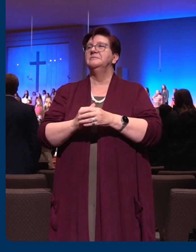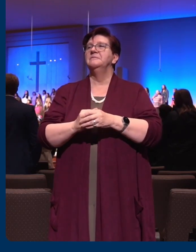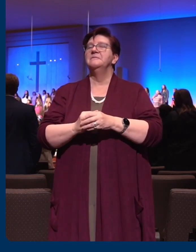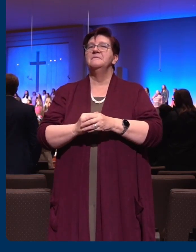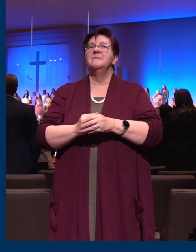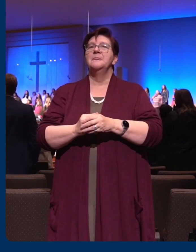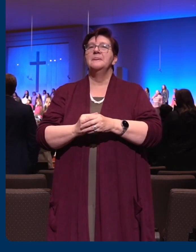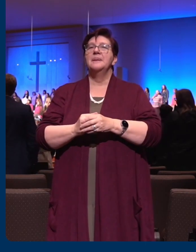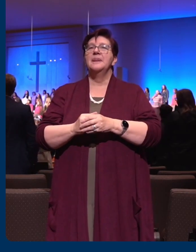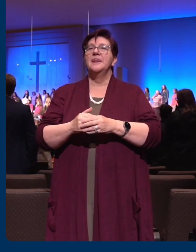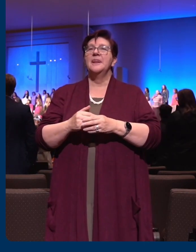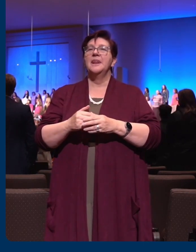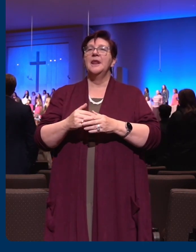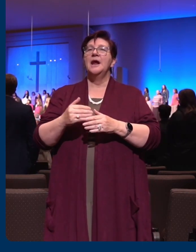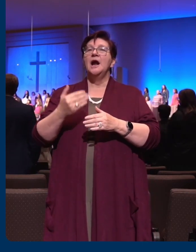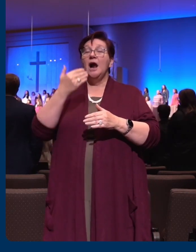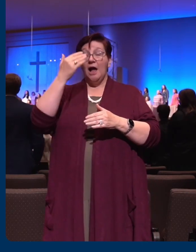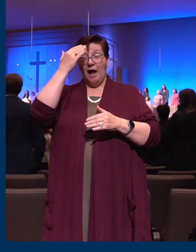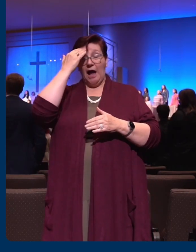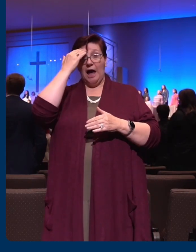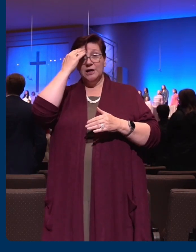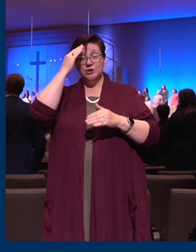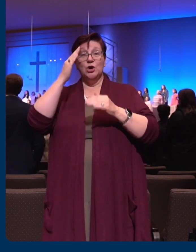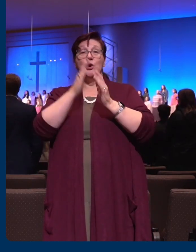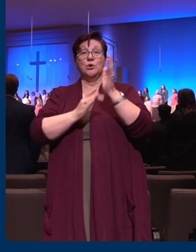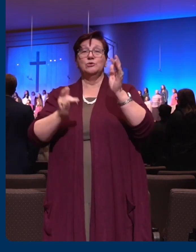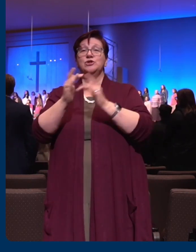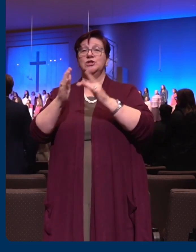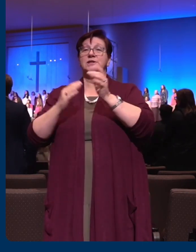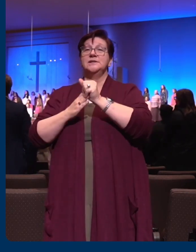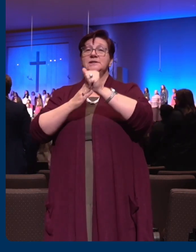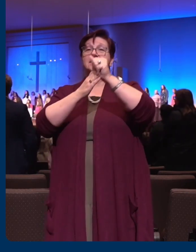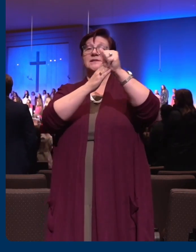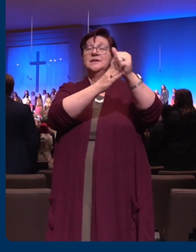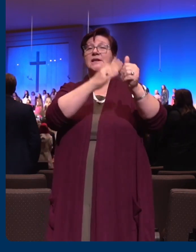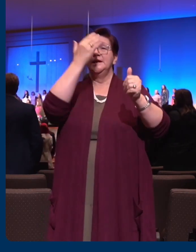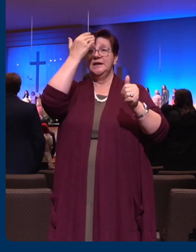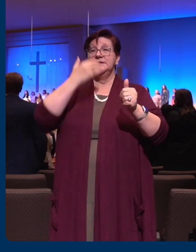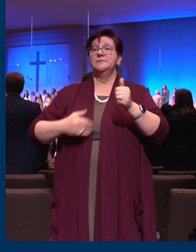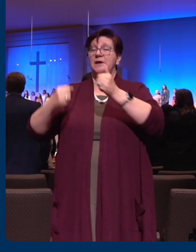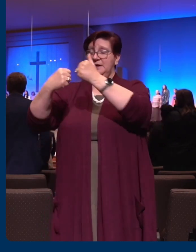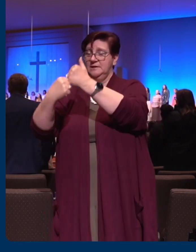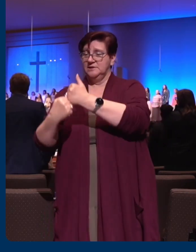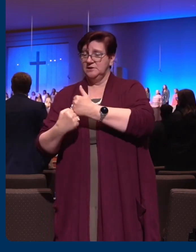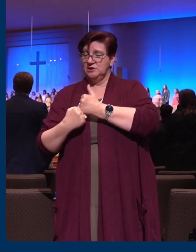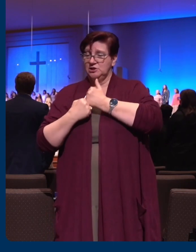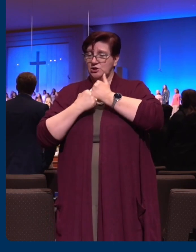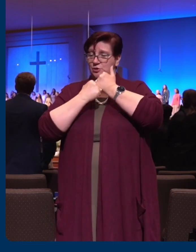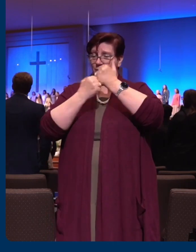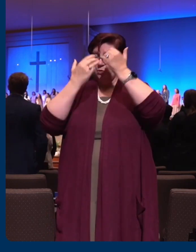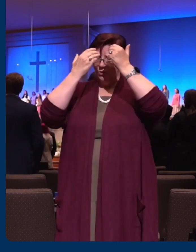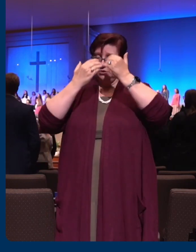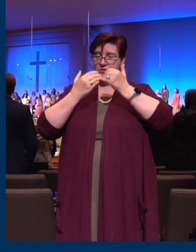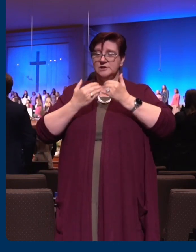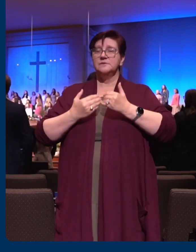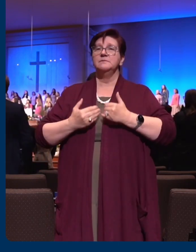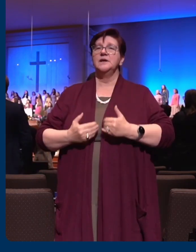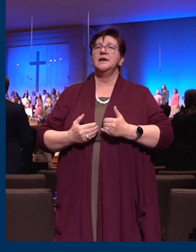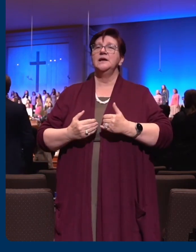I know who goes before me, I know who stands behind, the